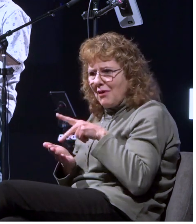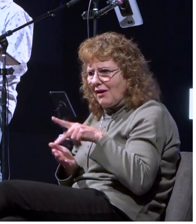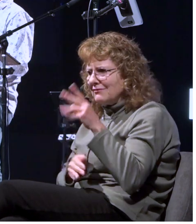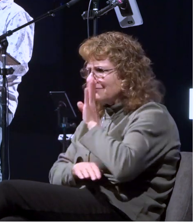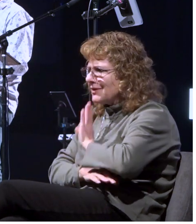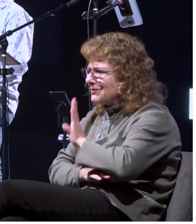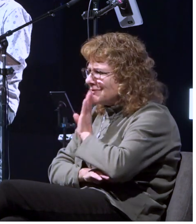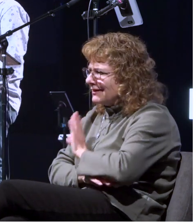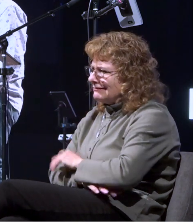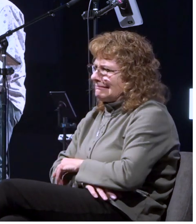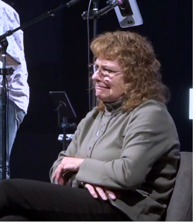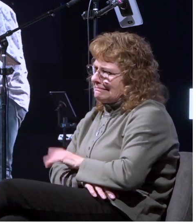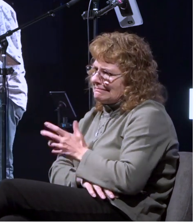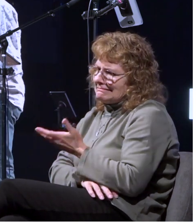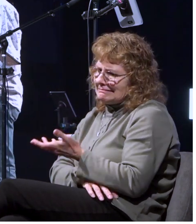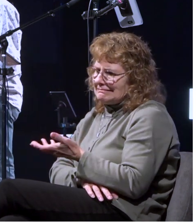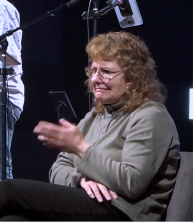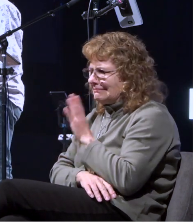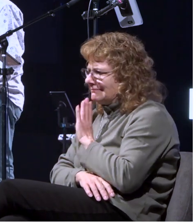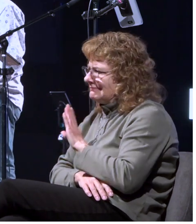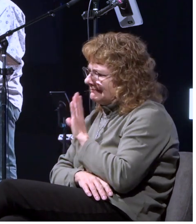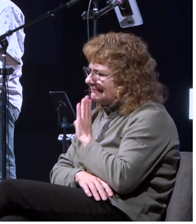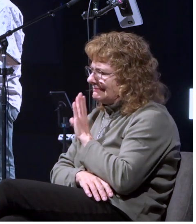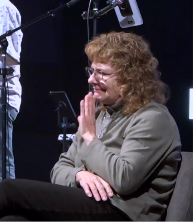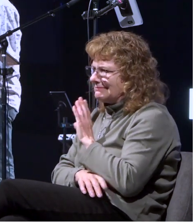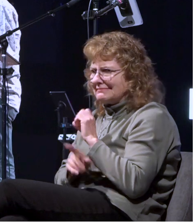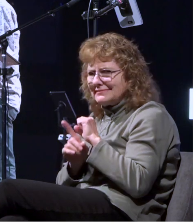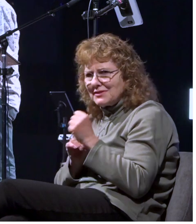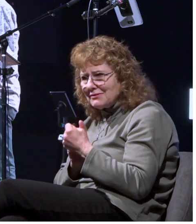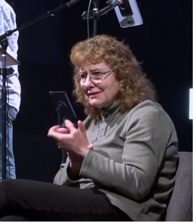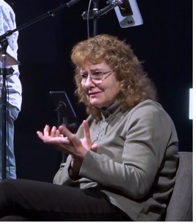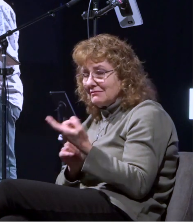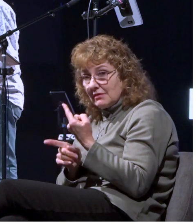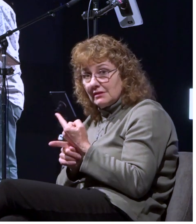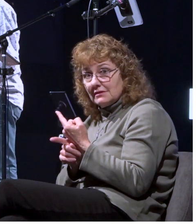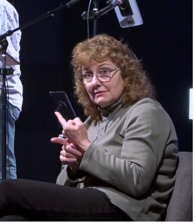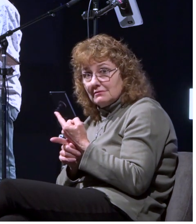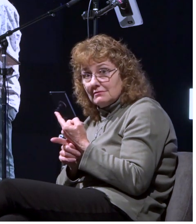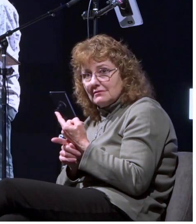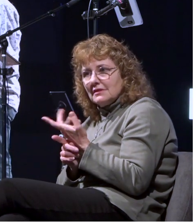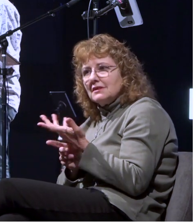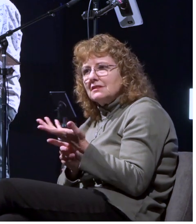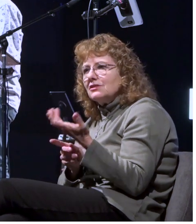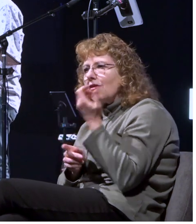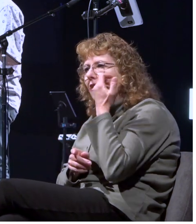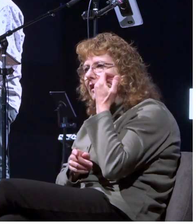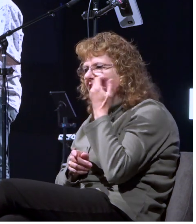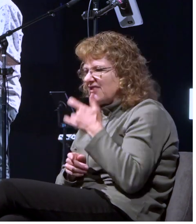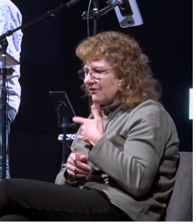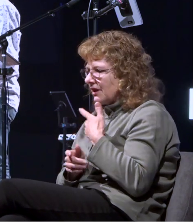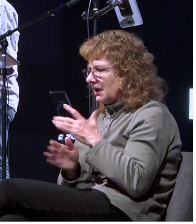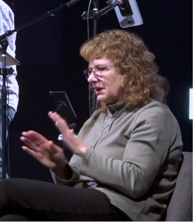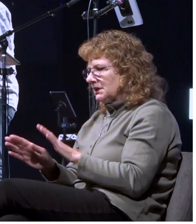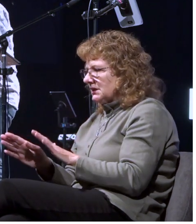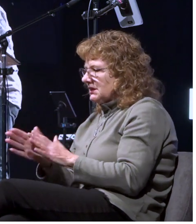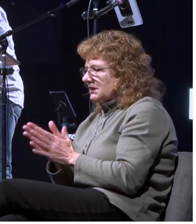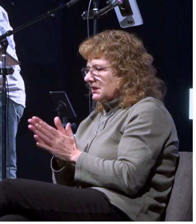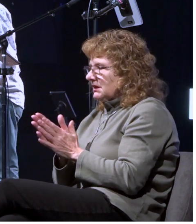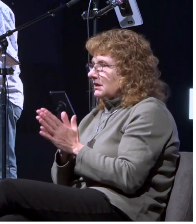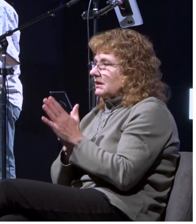the apostle paul how frustrating would this situation be especially when you're in fair haven and you're like hey i've seen this movie before